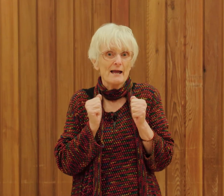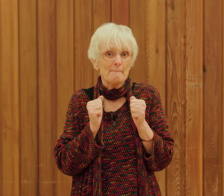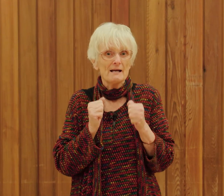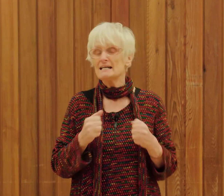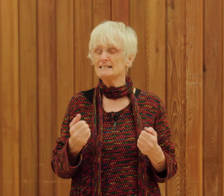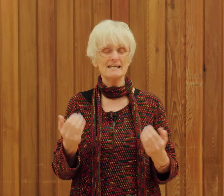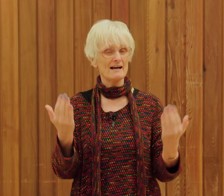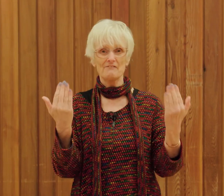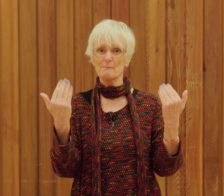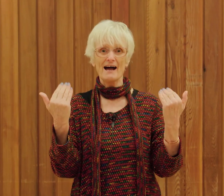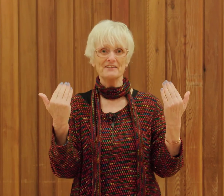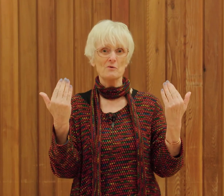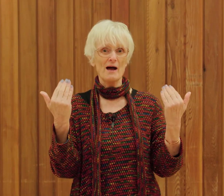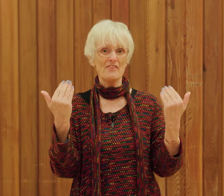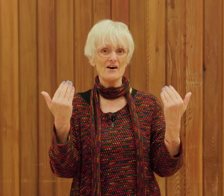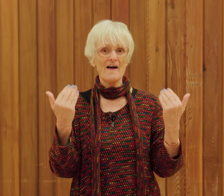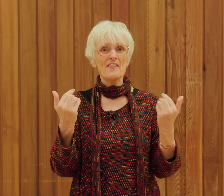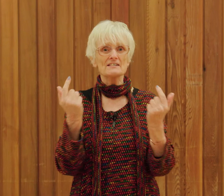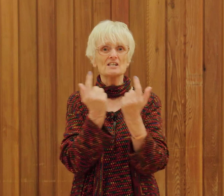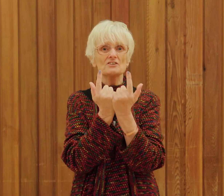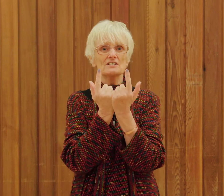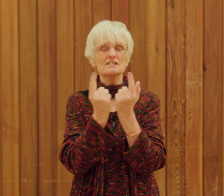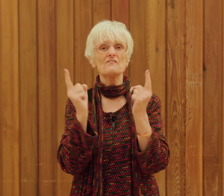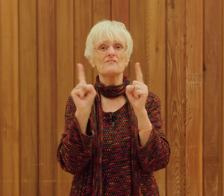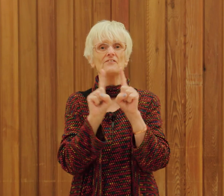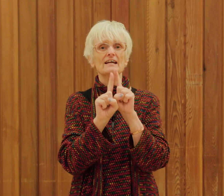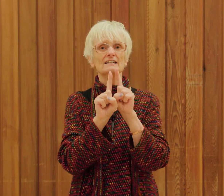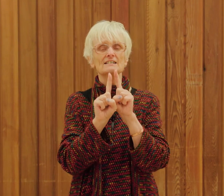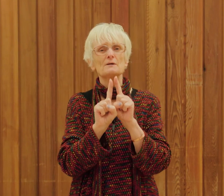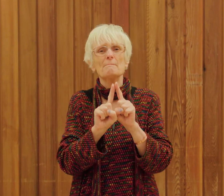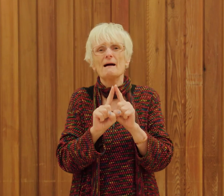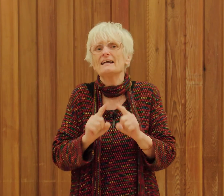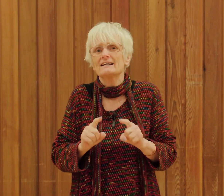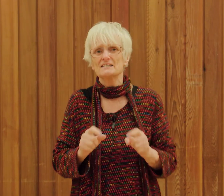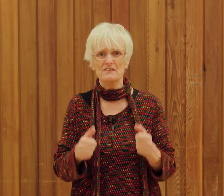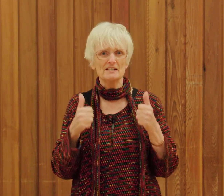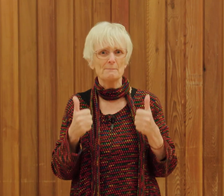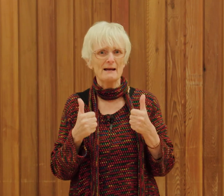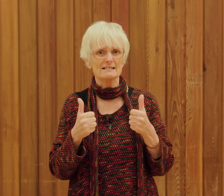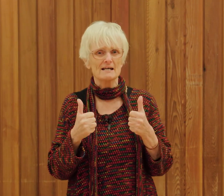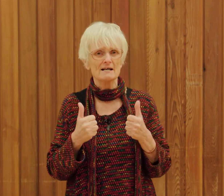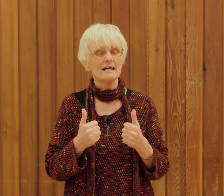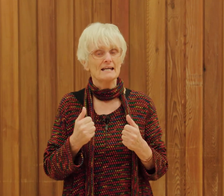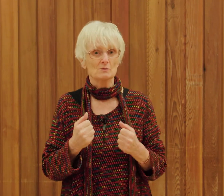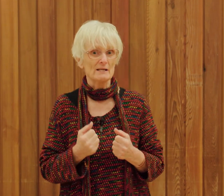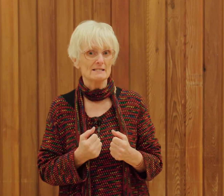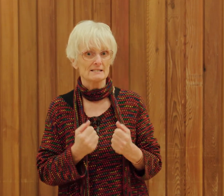never mind the weather there's lots of things to make us feel better it's winter